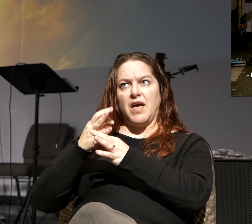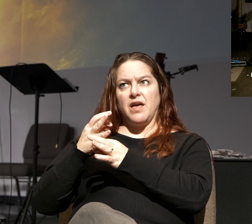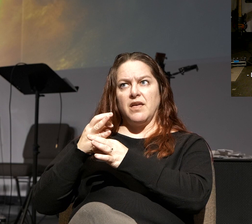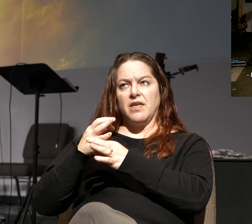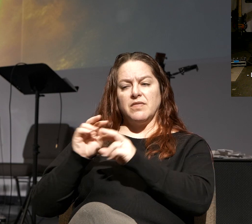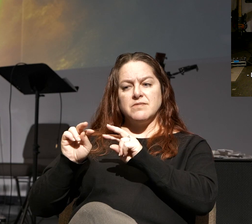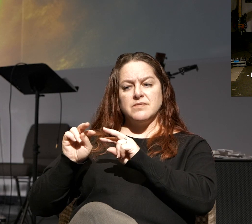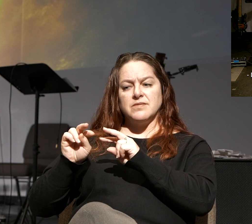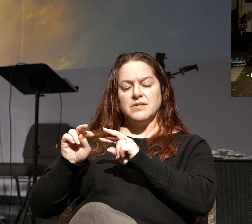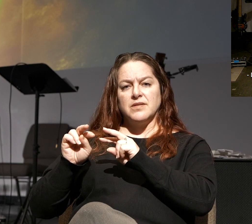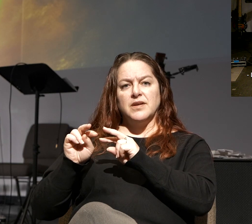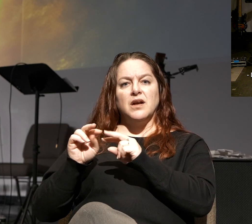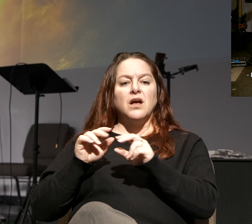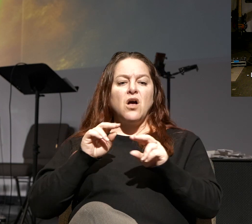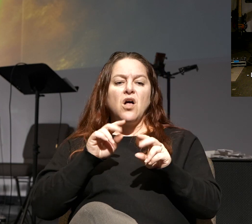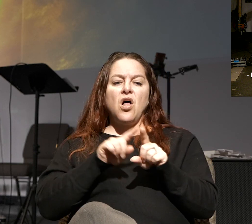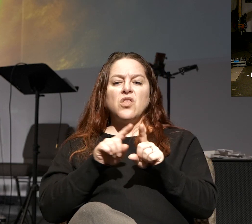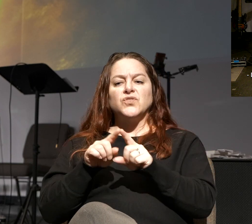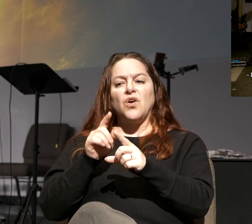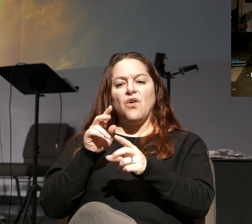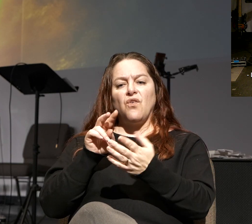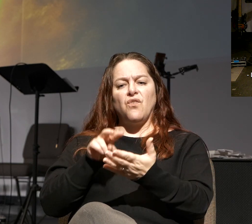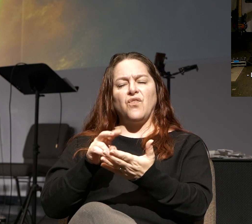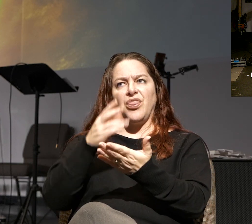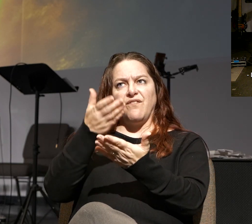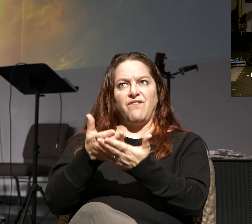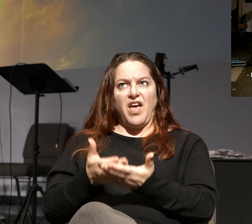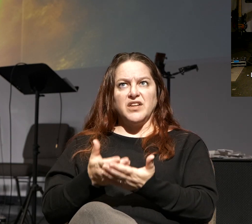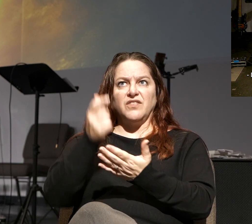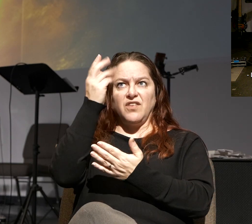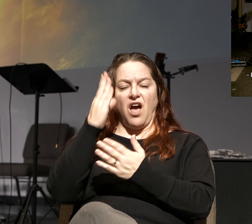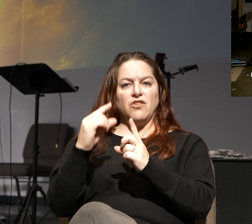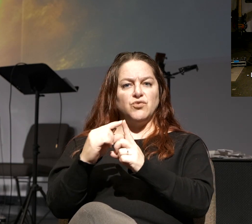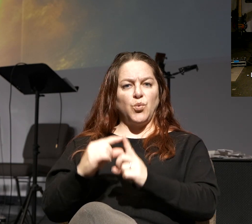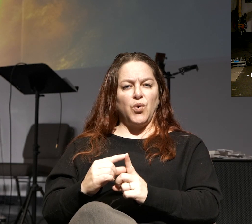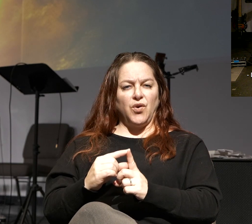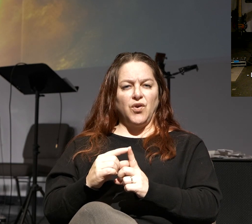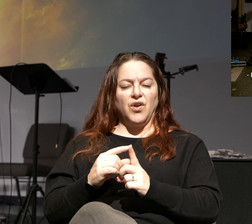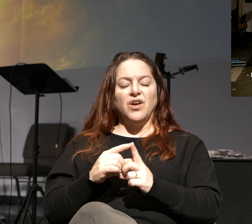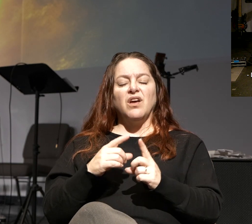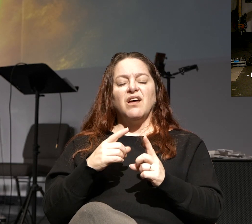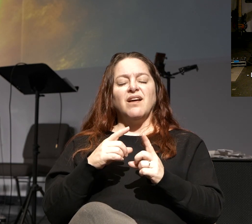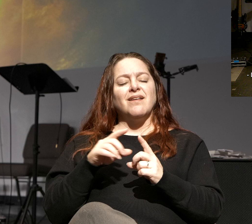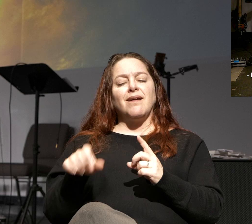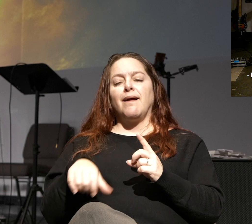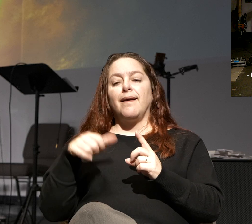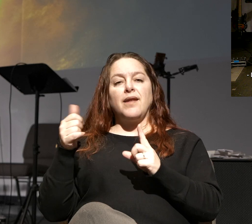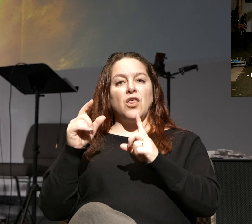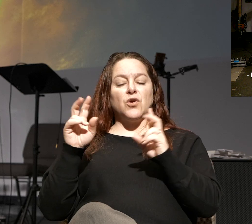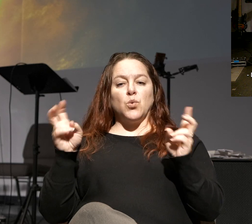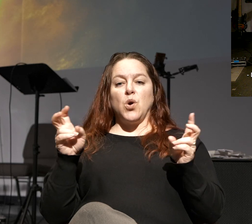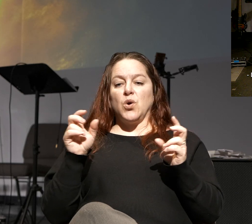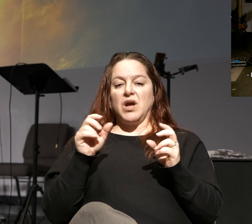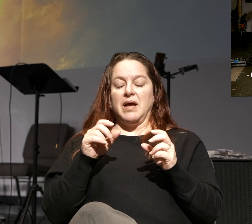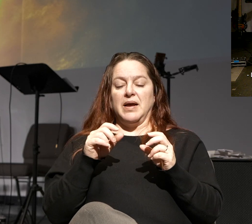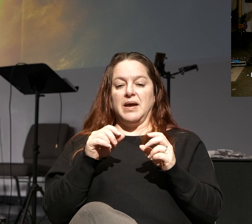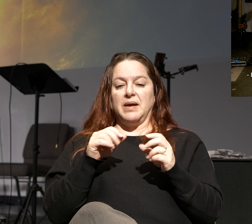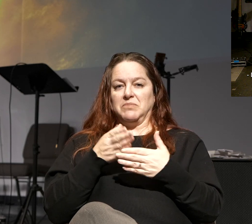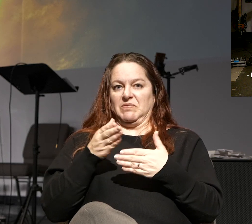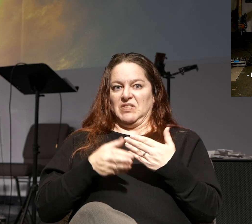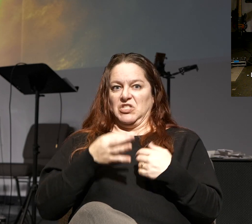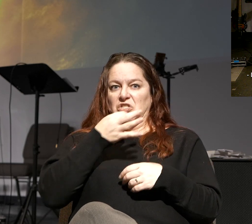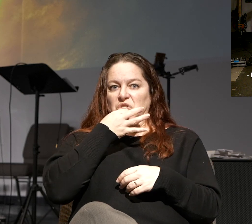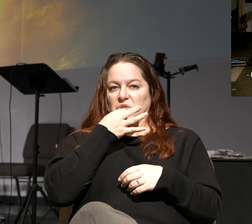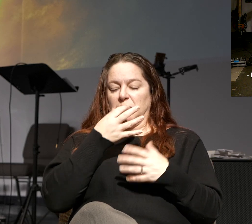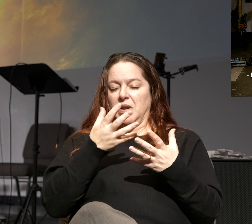on the fact of God's Word. I came across this a number of years ago, and I found it helpful. Let me just see if I can walk you through it. And we're almost finished up here this morning,